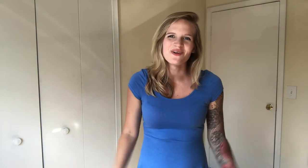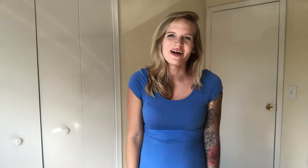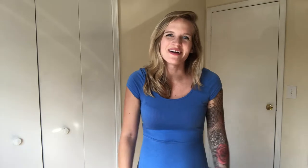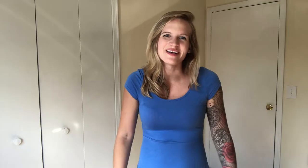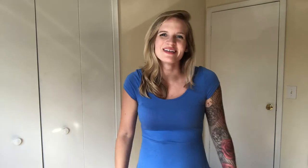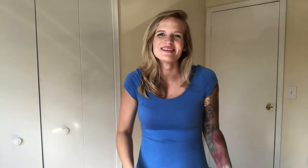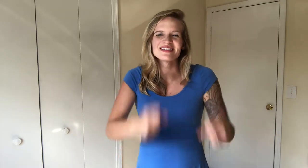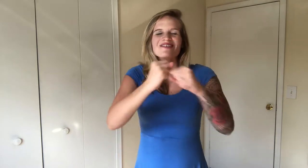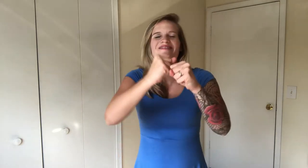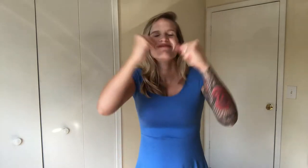want her.